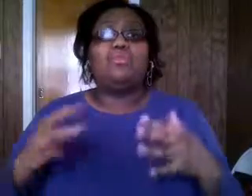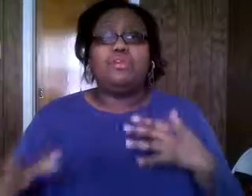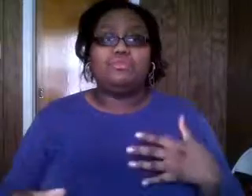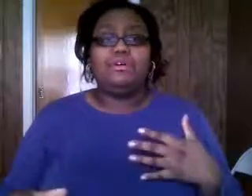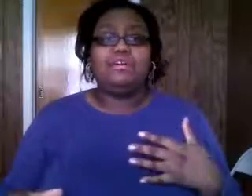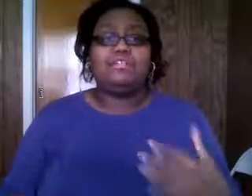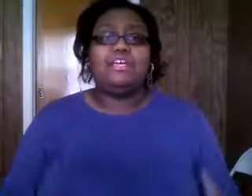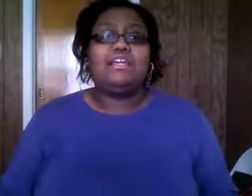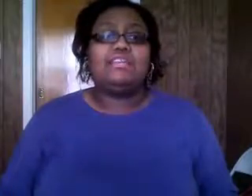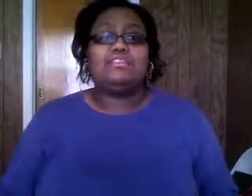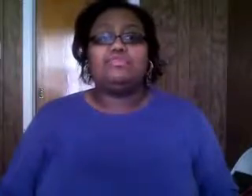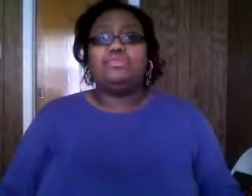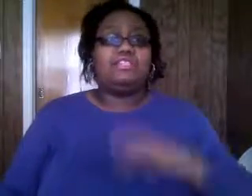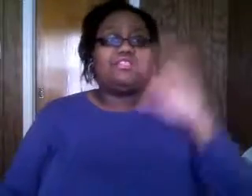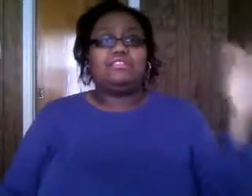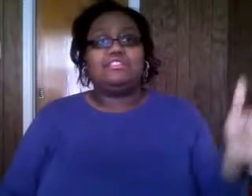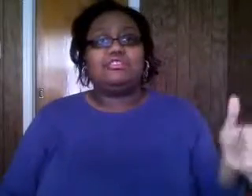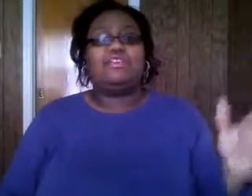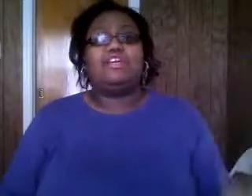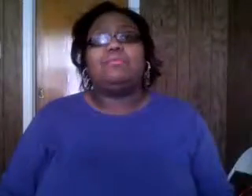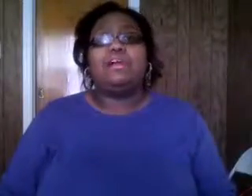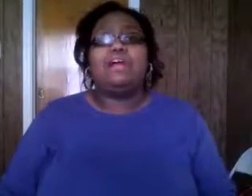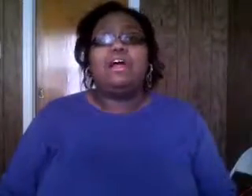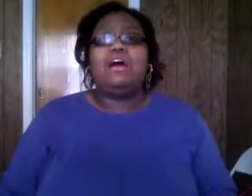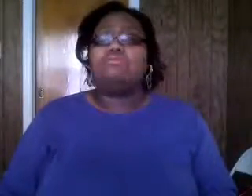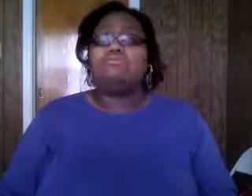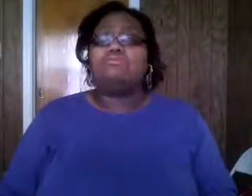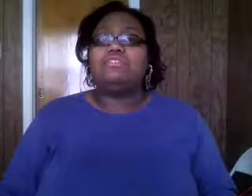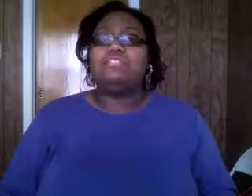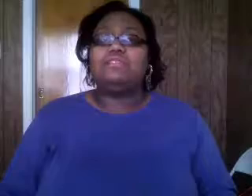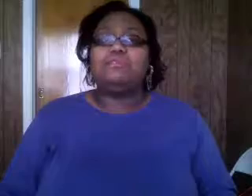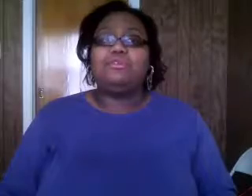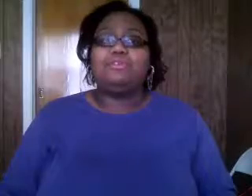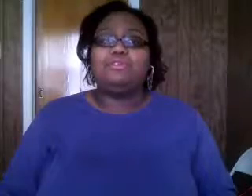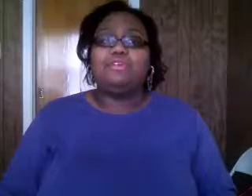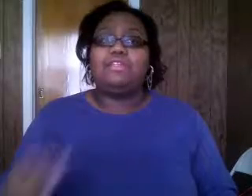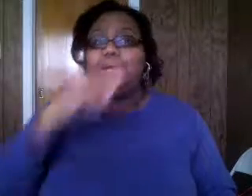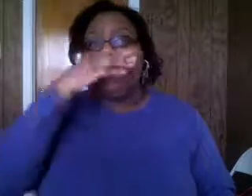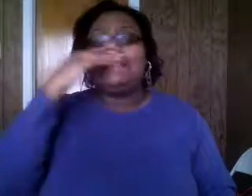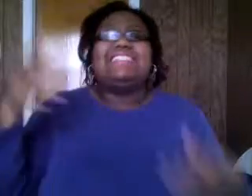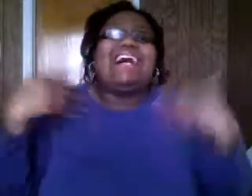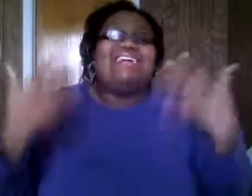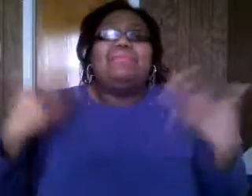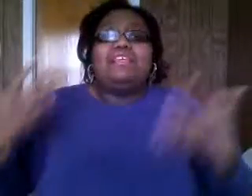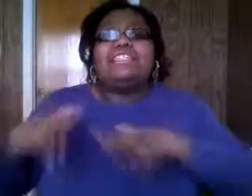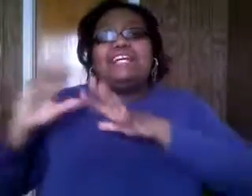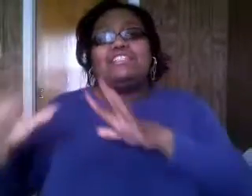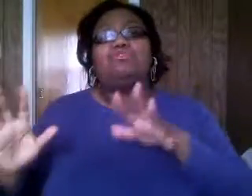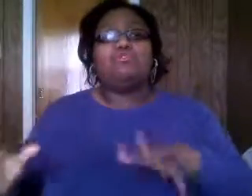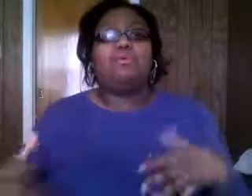what it was you know to be this this servant and i'm like this is really beautiful you know because it's not it's not serving to a point